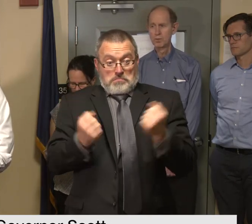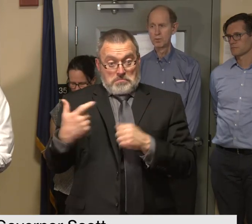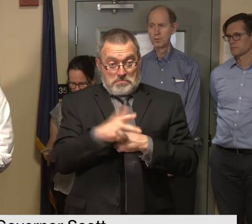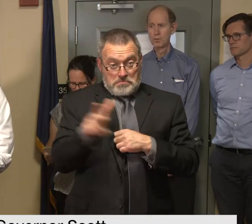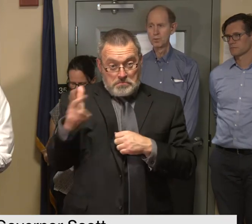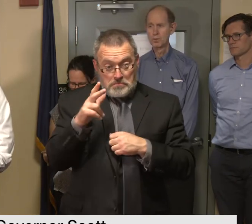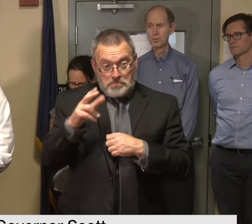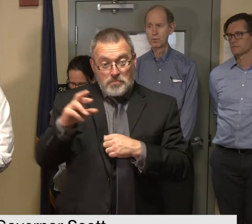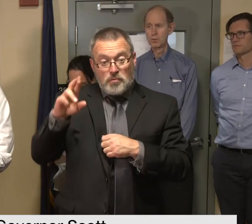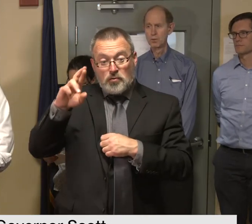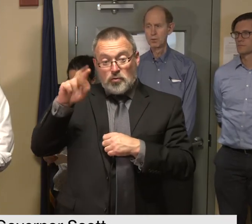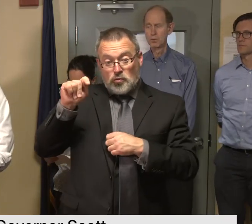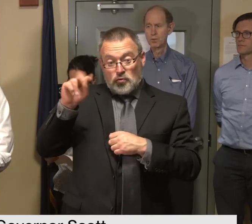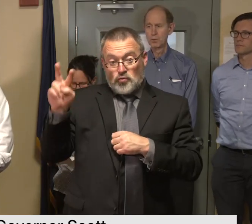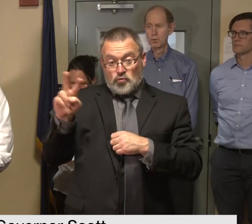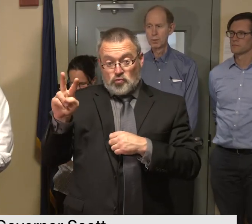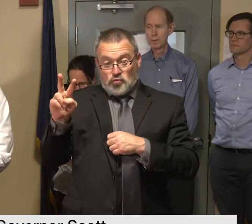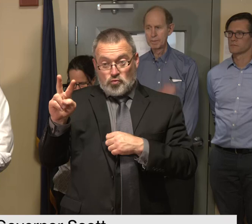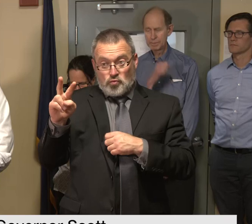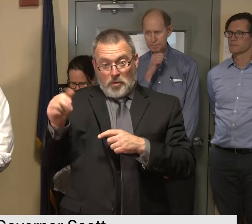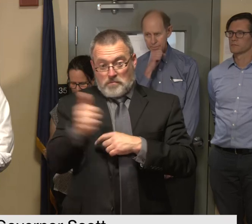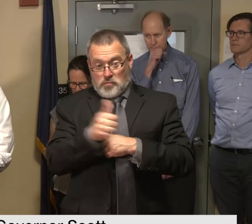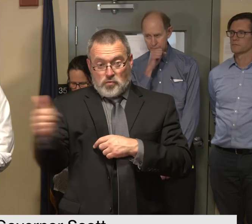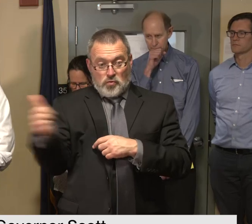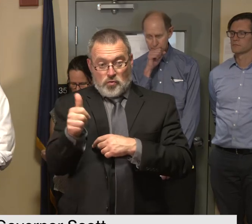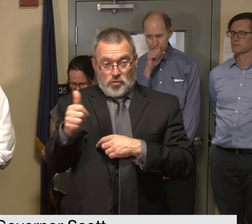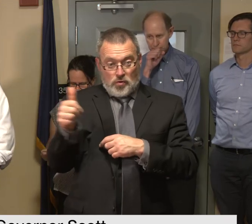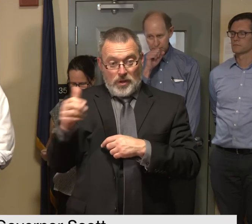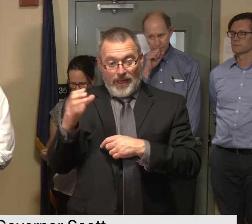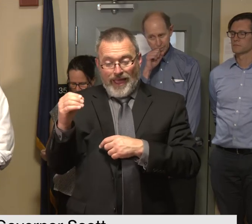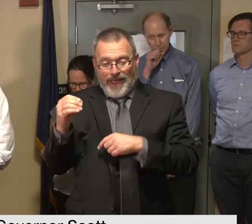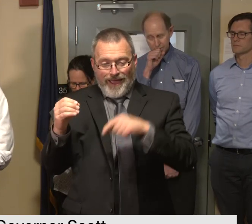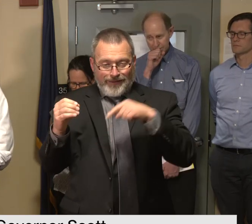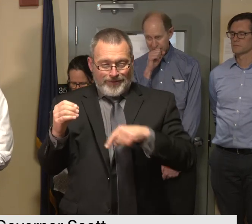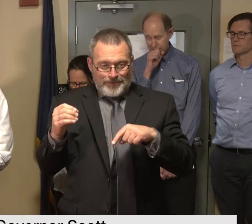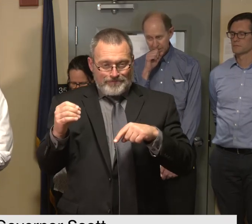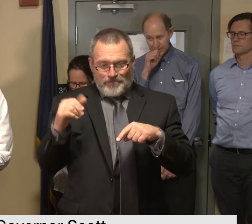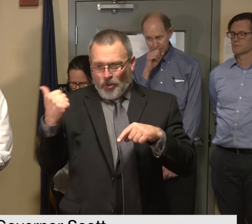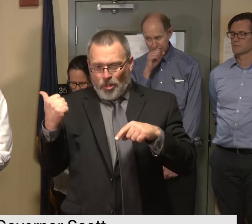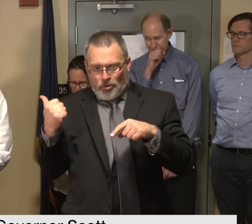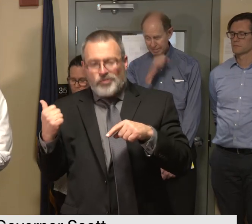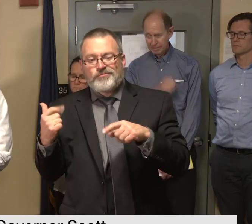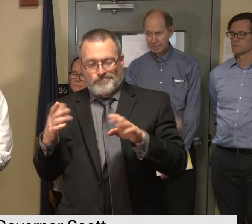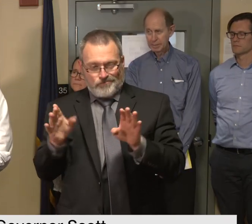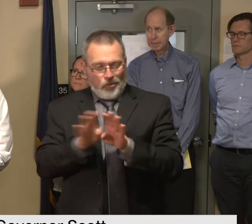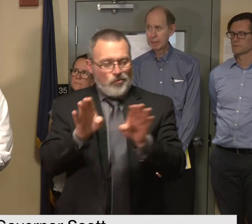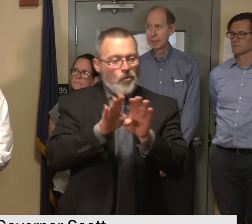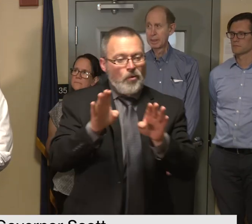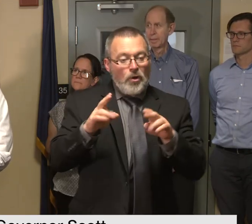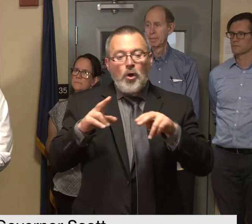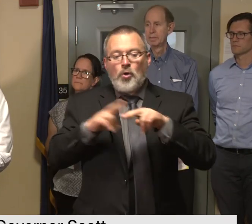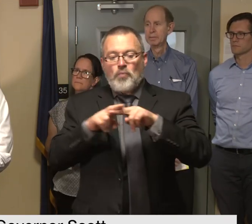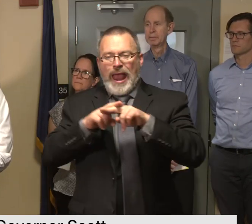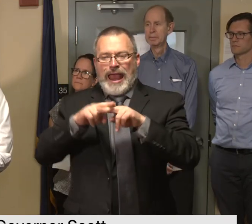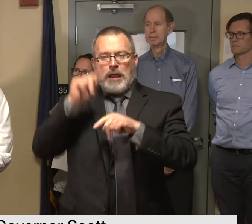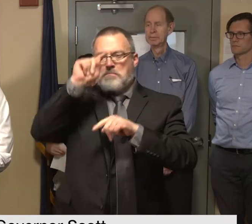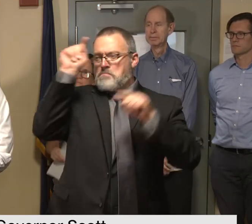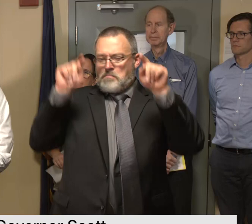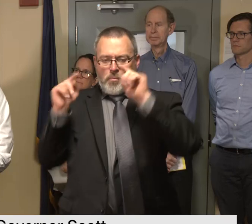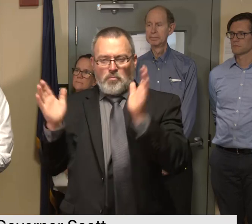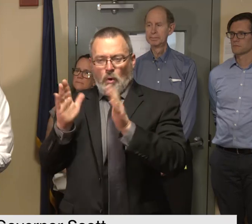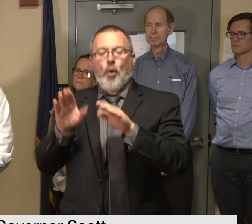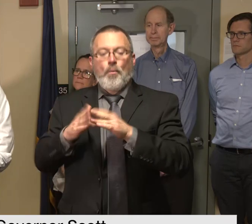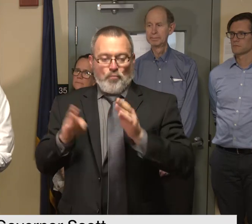are closed due to the road closures all other transit routes in vermont are operating as scheduled